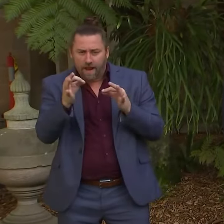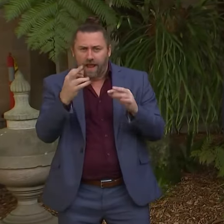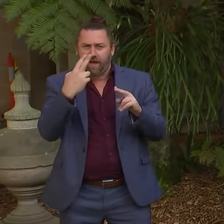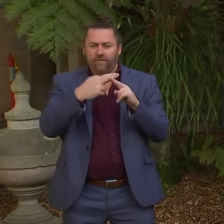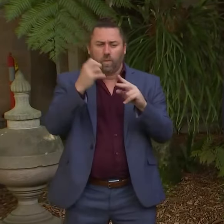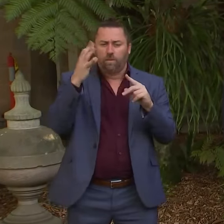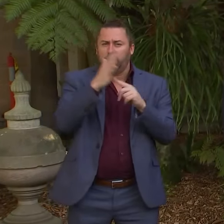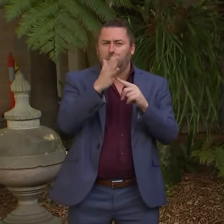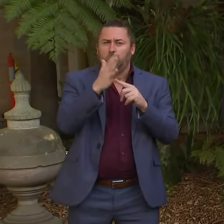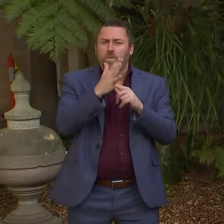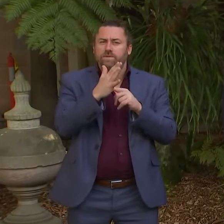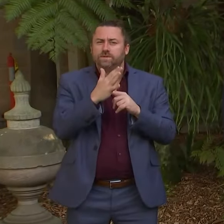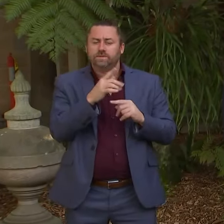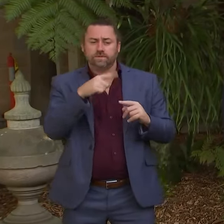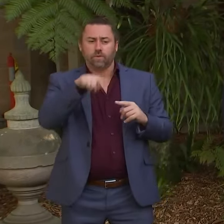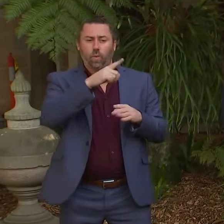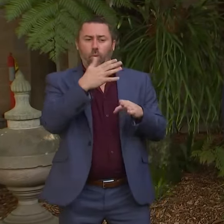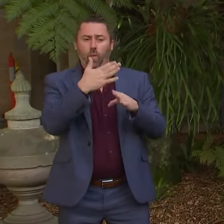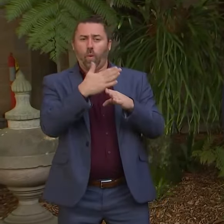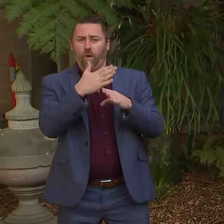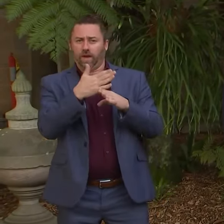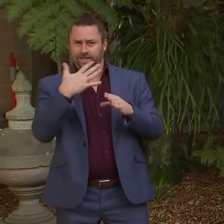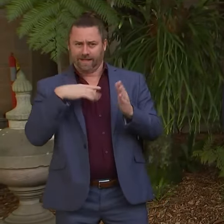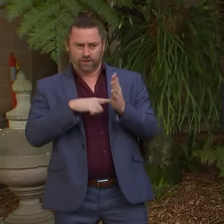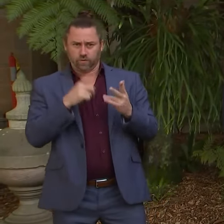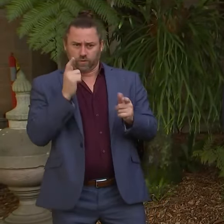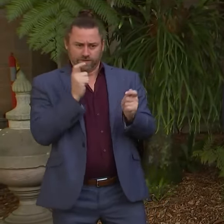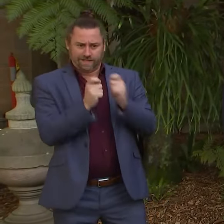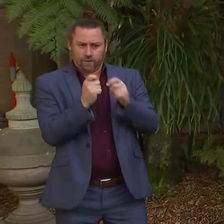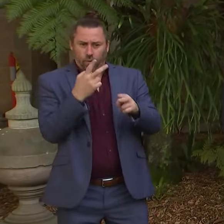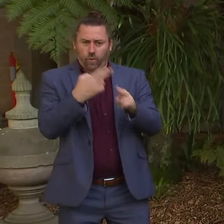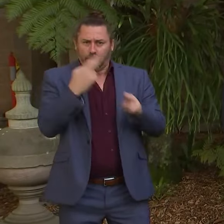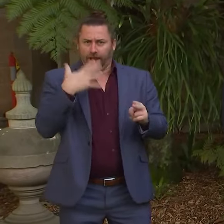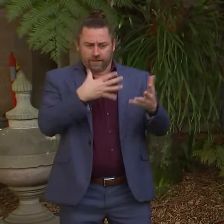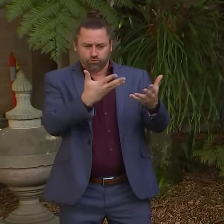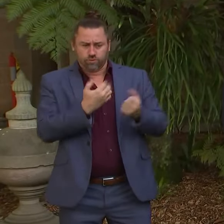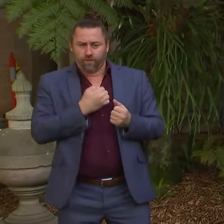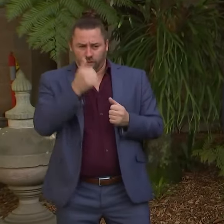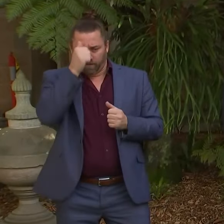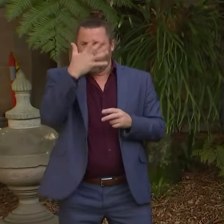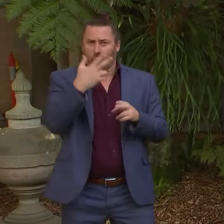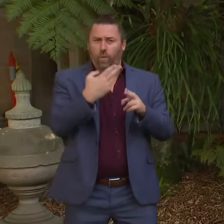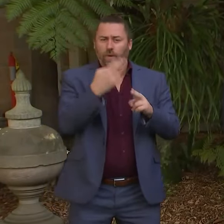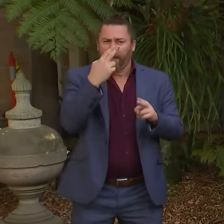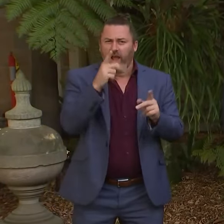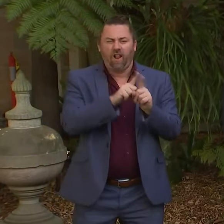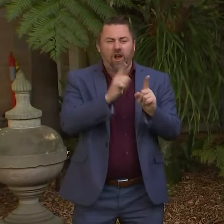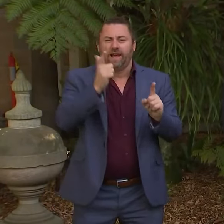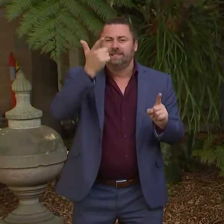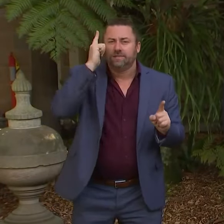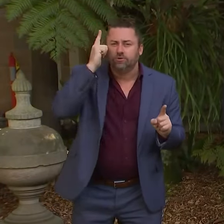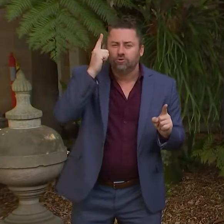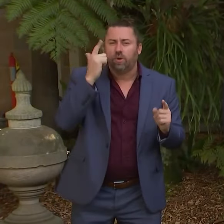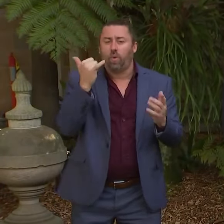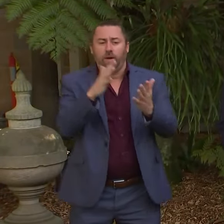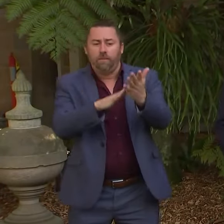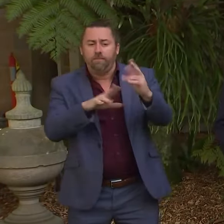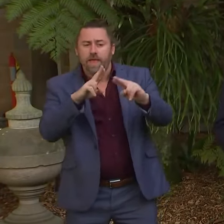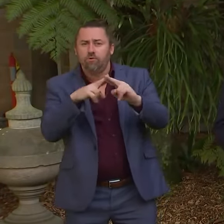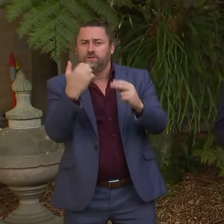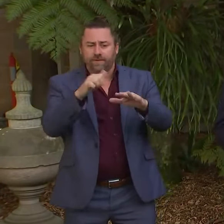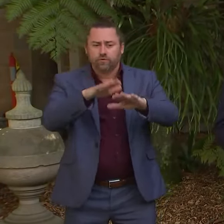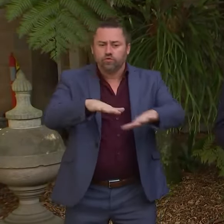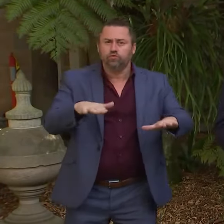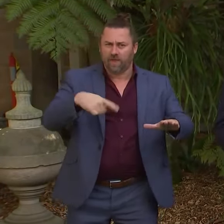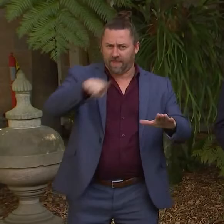workers and of course we're making it available to teachers and parents with school-aged